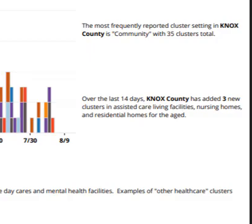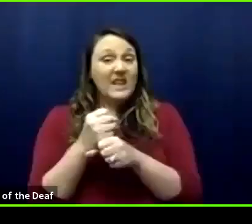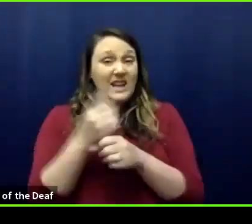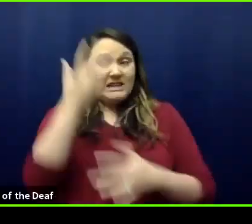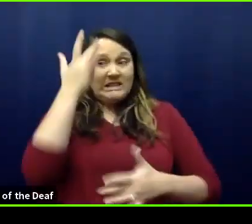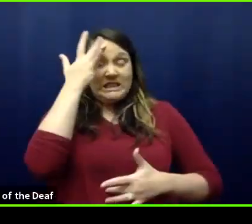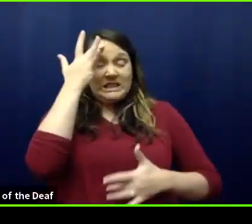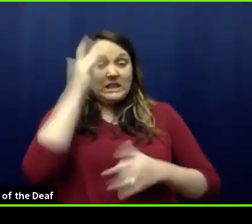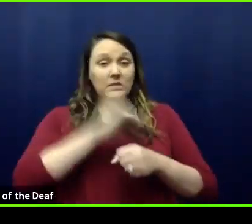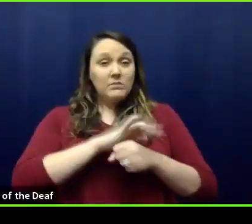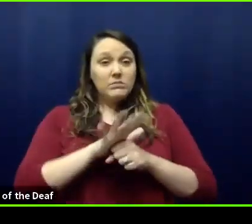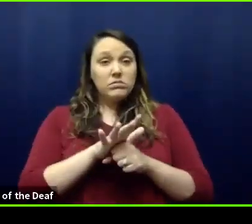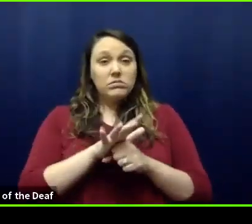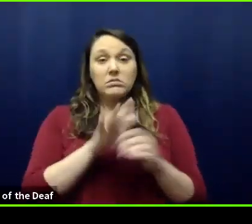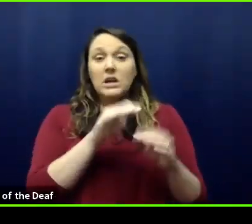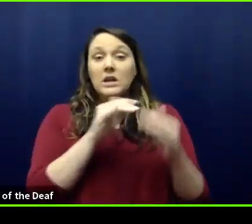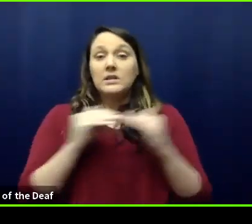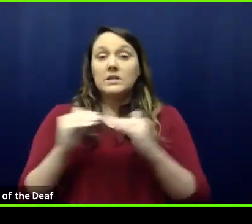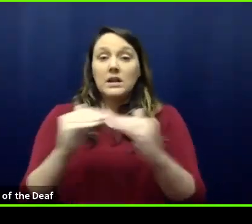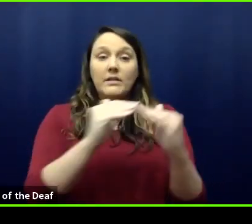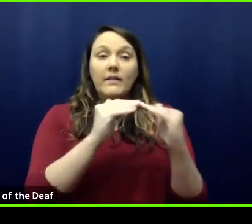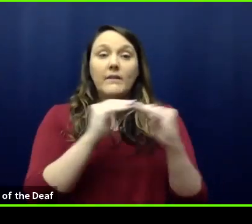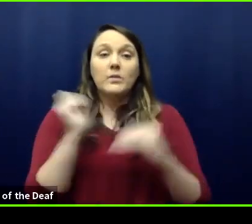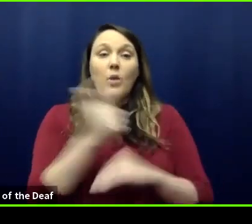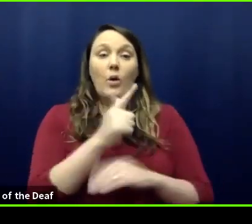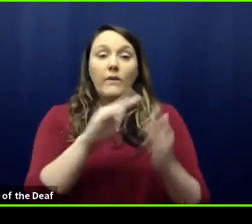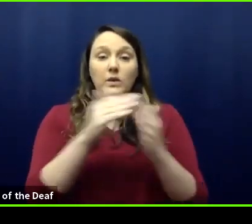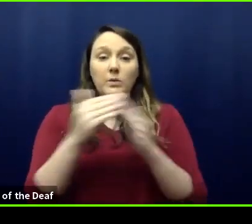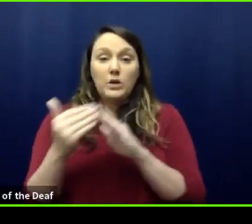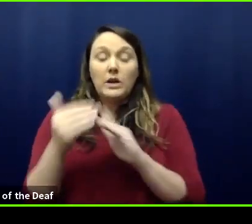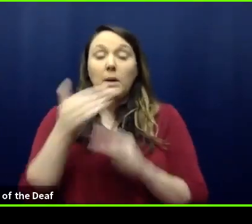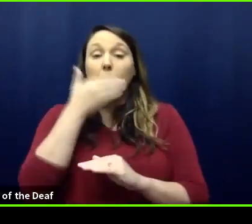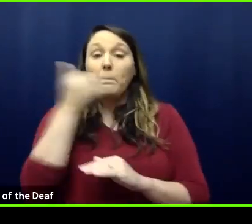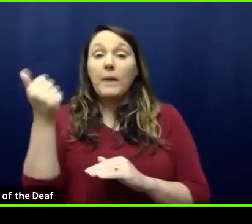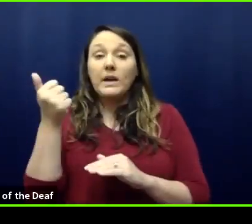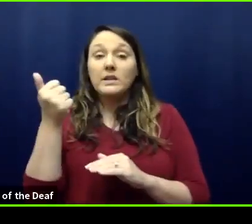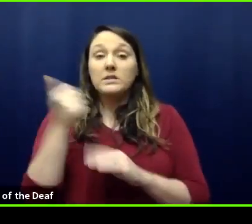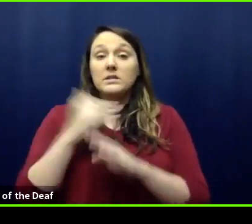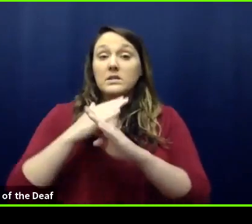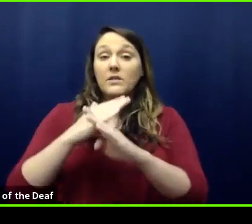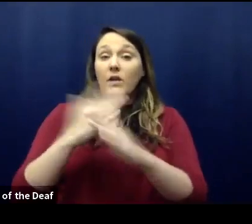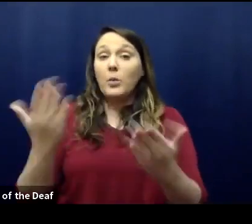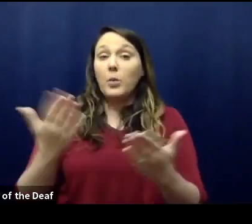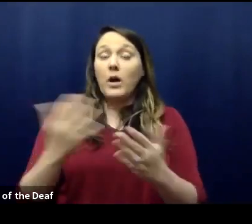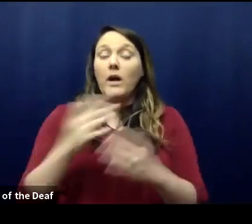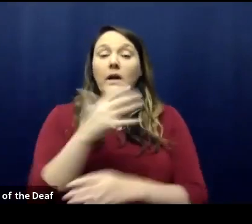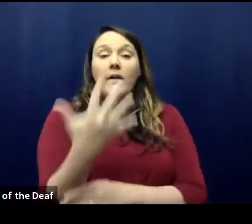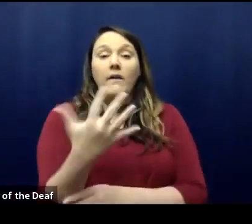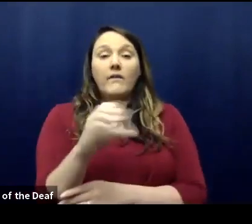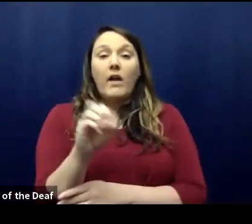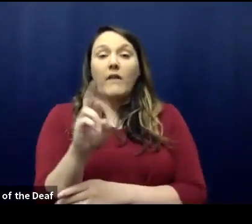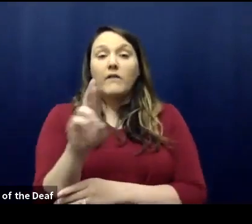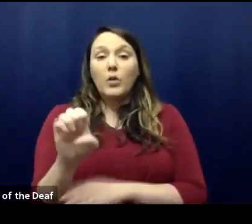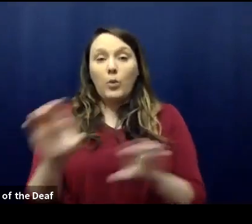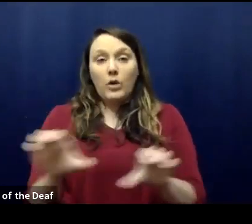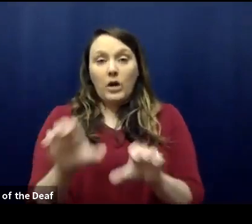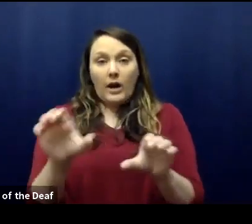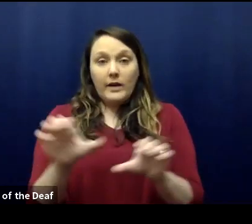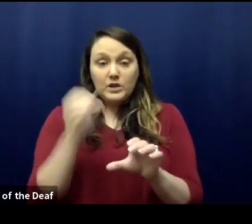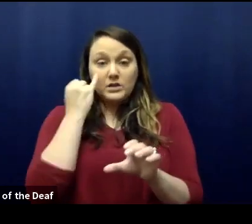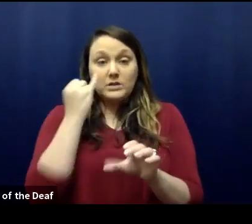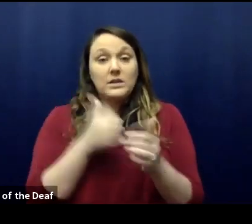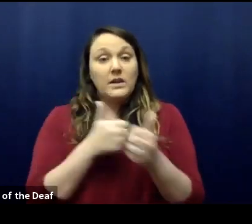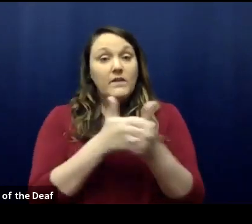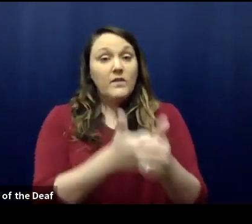community. The best defense against the virus are the five core actions. If you practice these five core actions